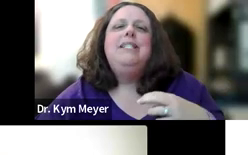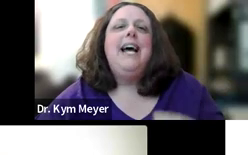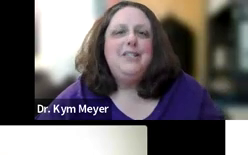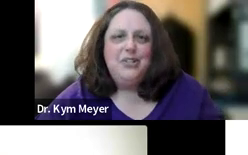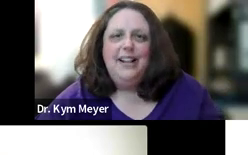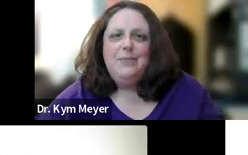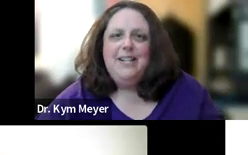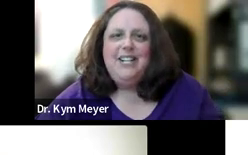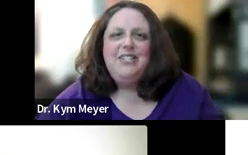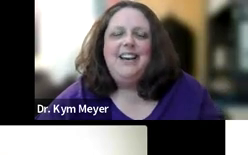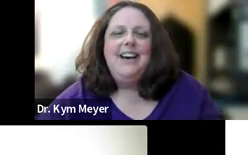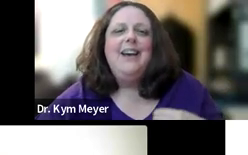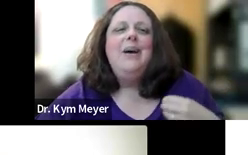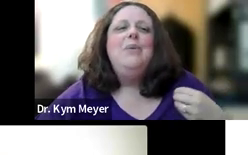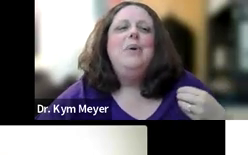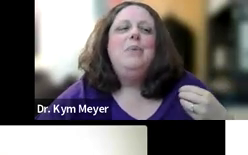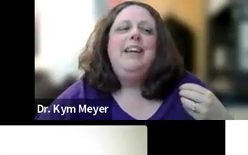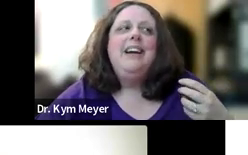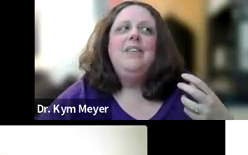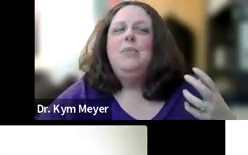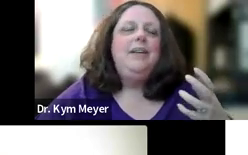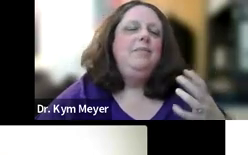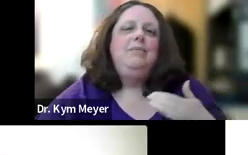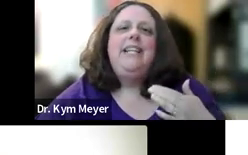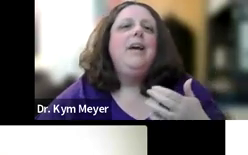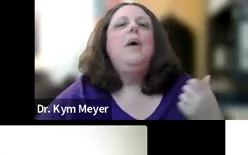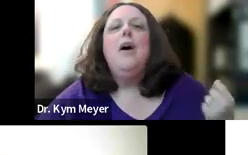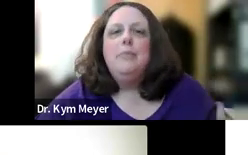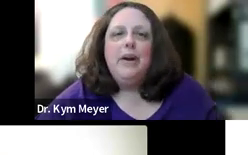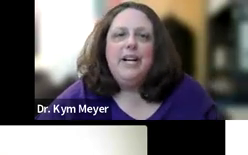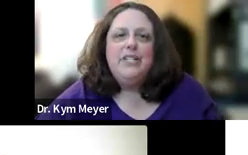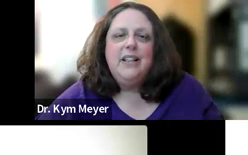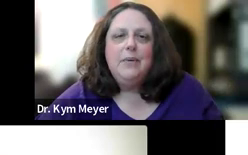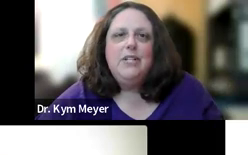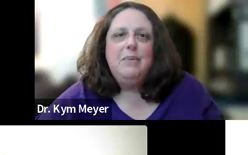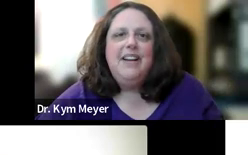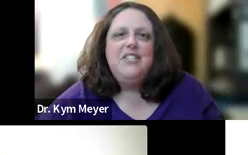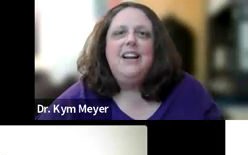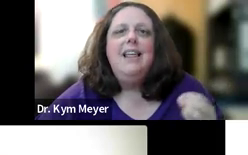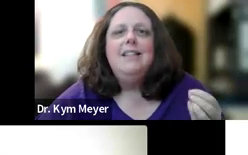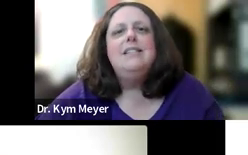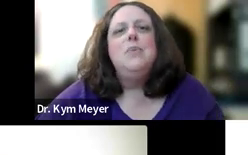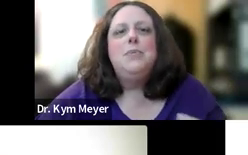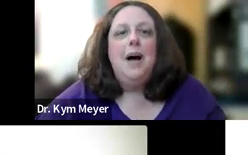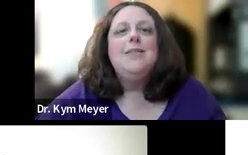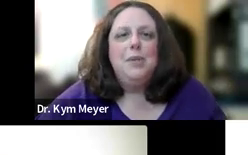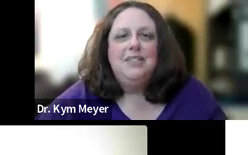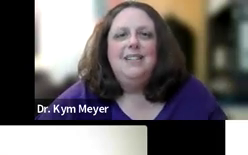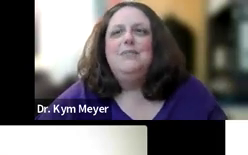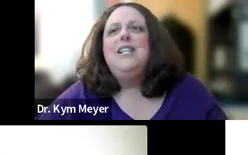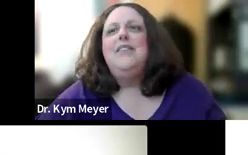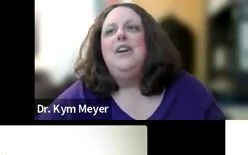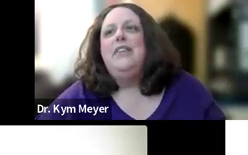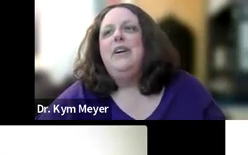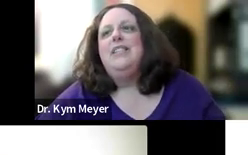potential expectations high, when we take away all the barriers to language deprivation, this is what's possible